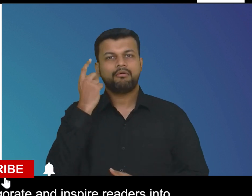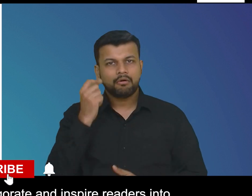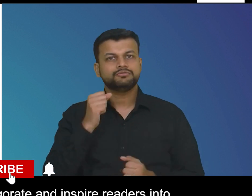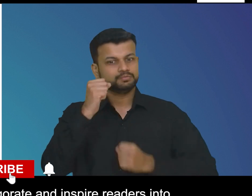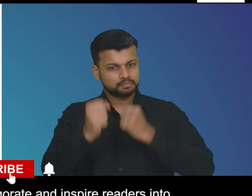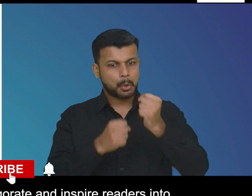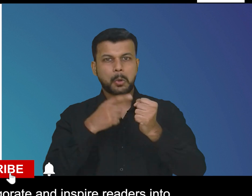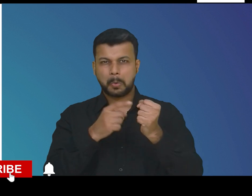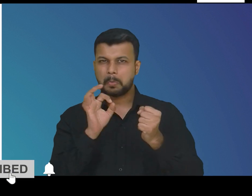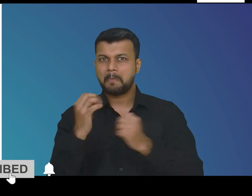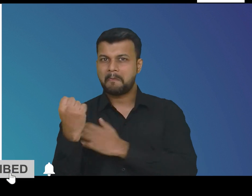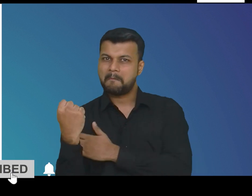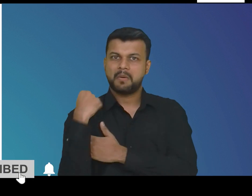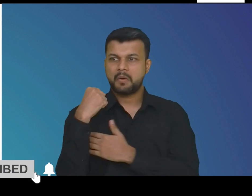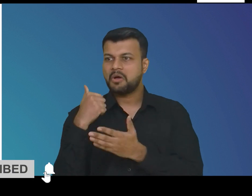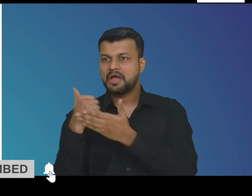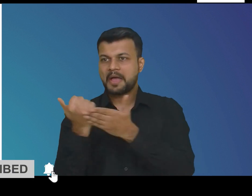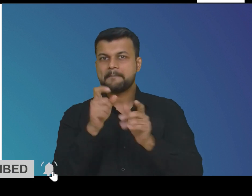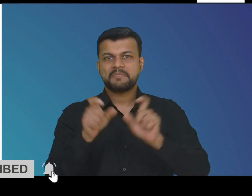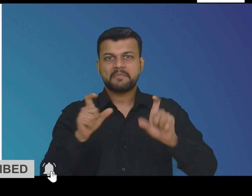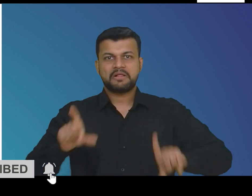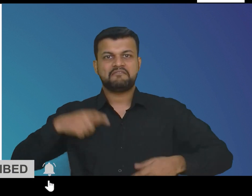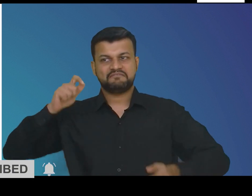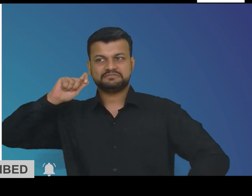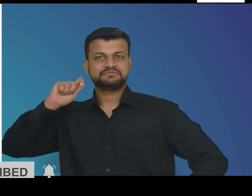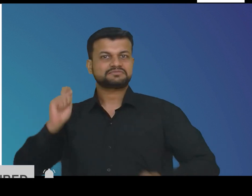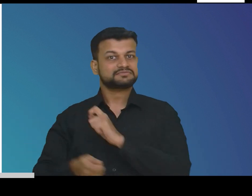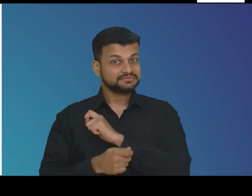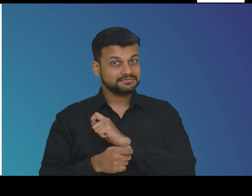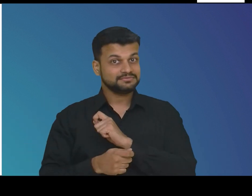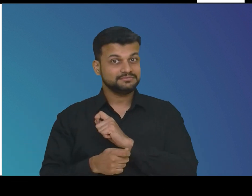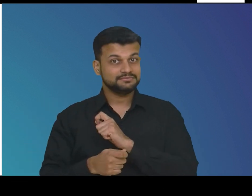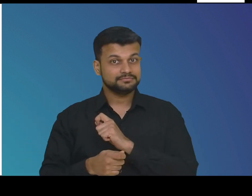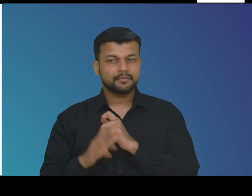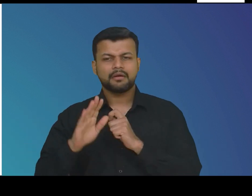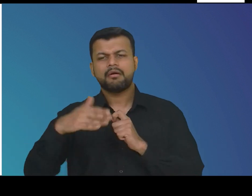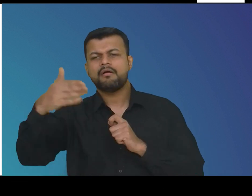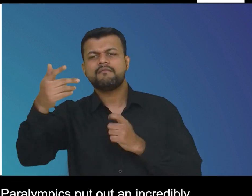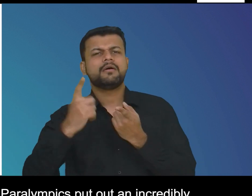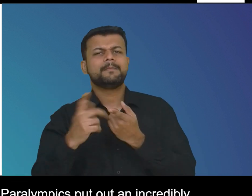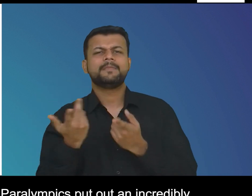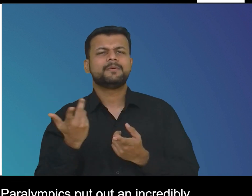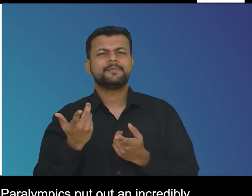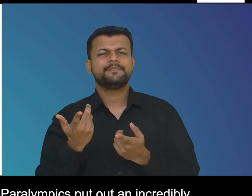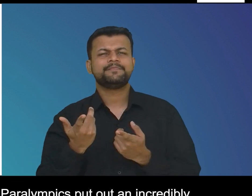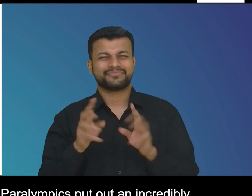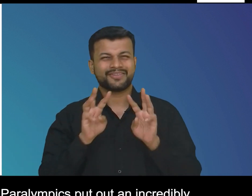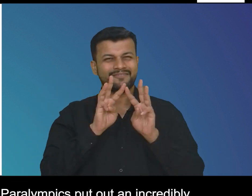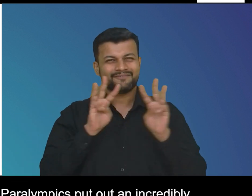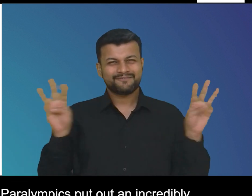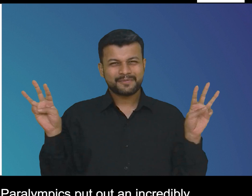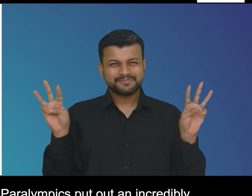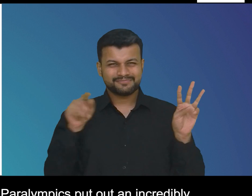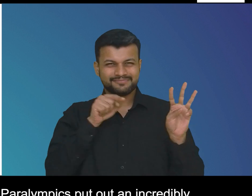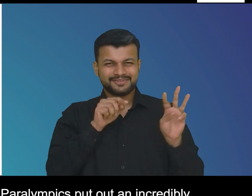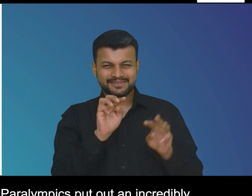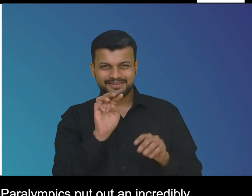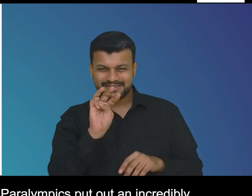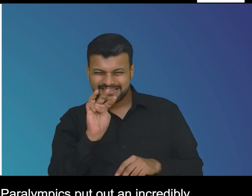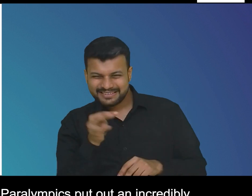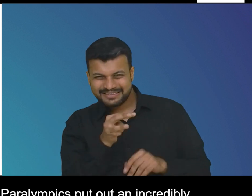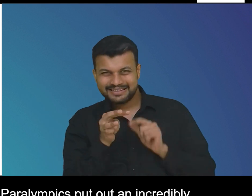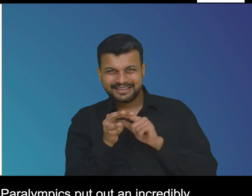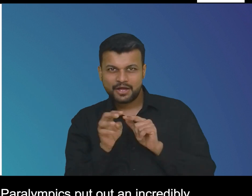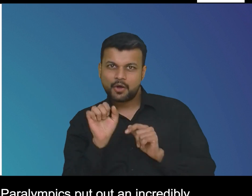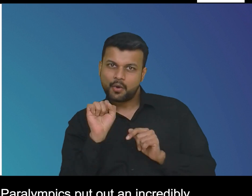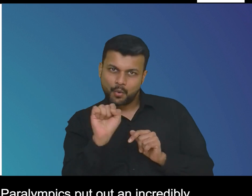power of sport but also open the forum to discuss what's next the official instagram page of the paralympics